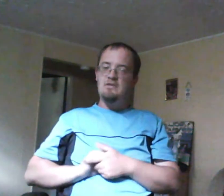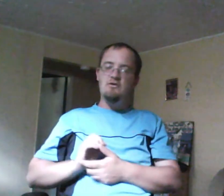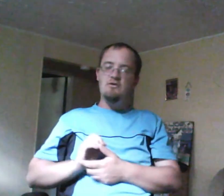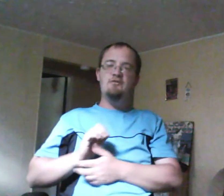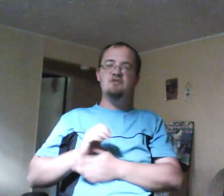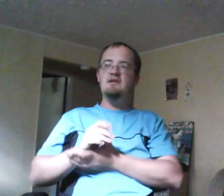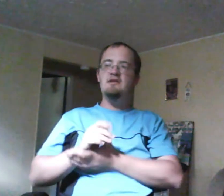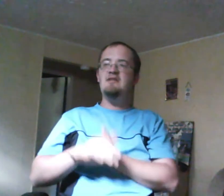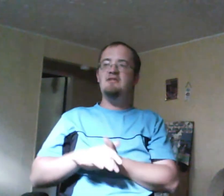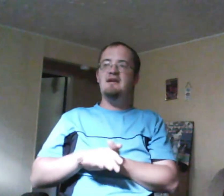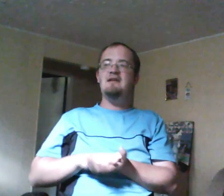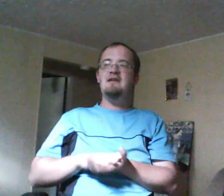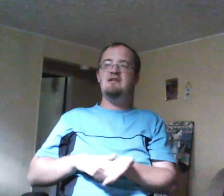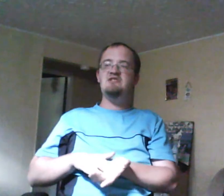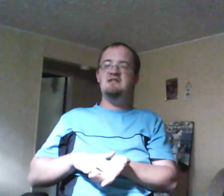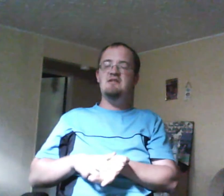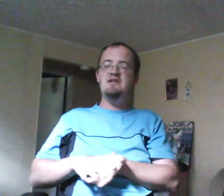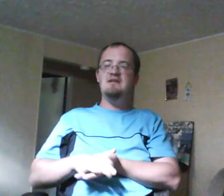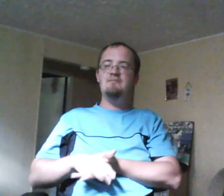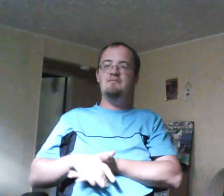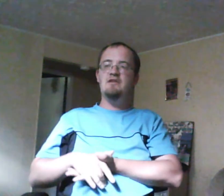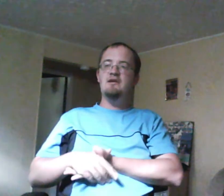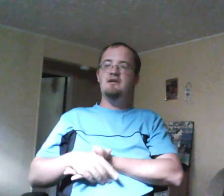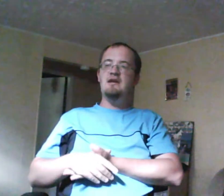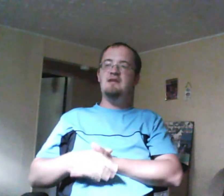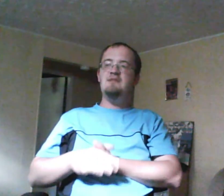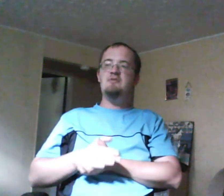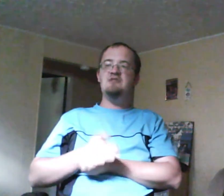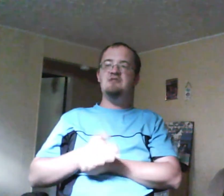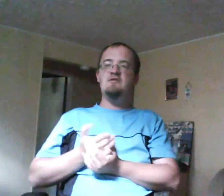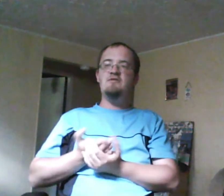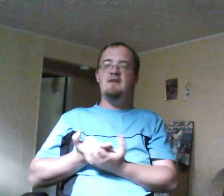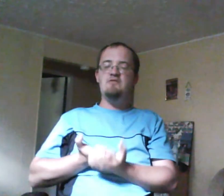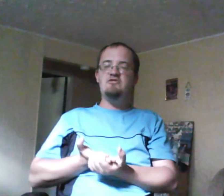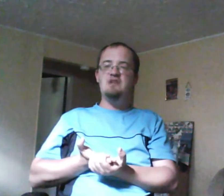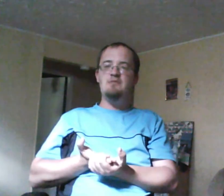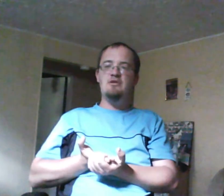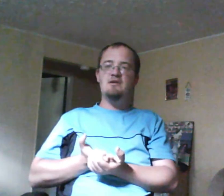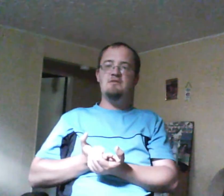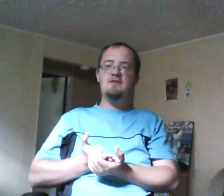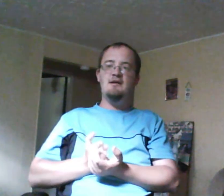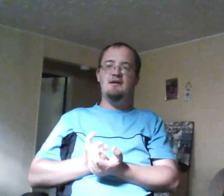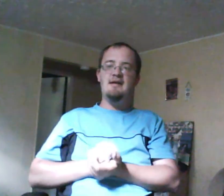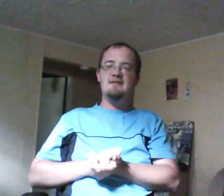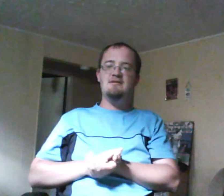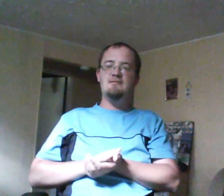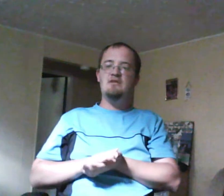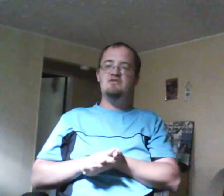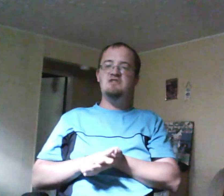Zoe fortunately gets lucky that she doesn't get in deep trouble. She could have served five years for child pornography and all that. So she's forced